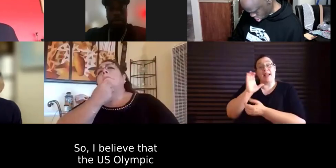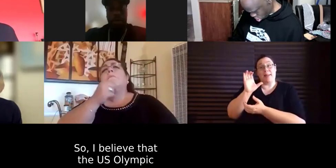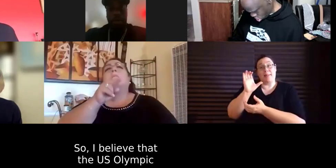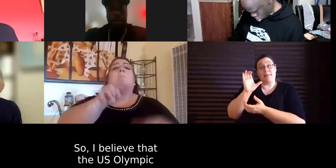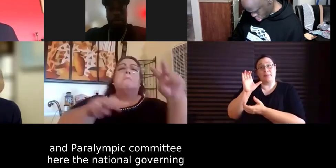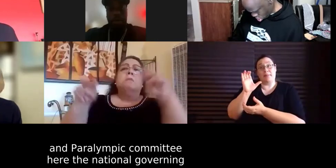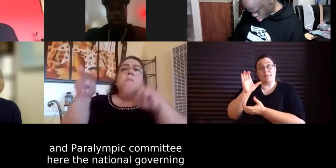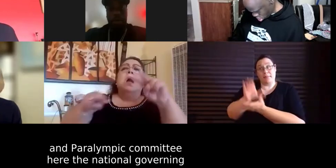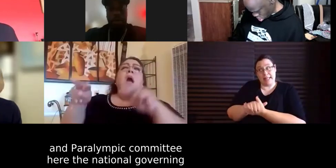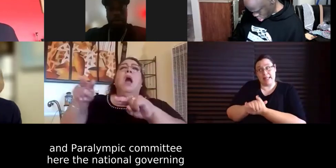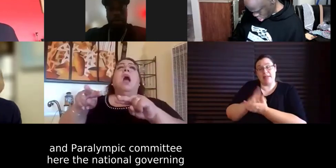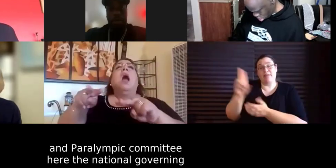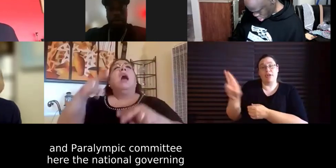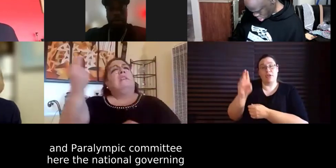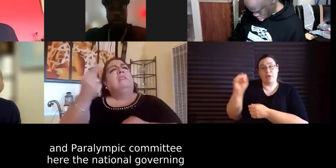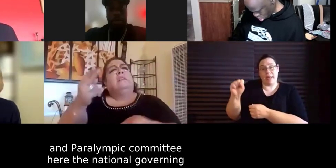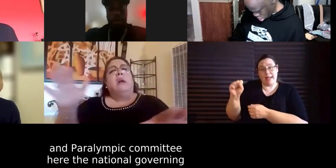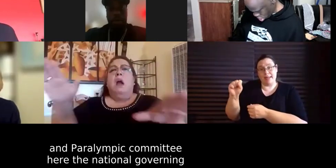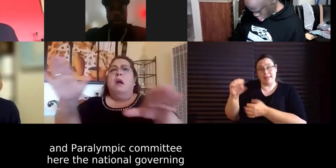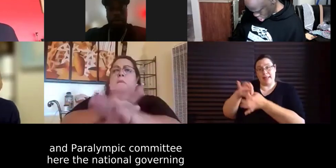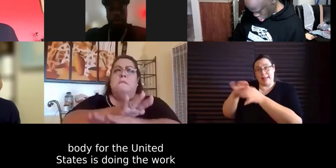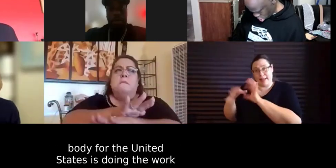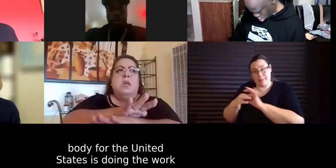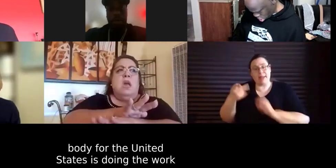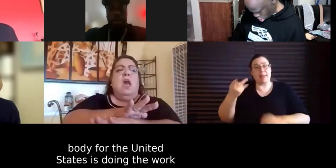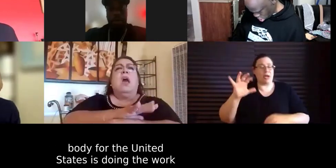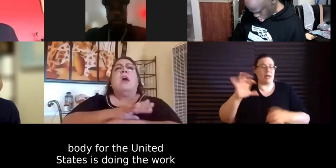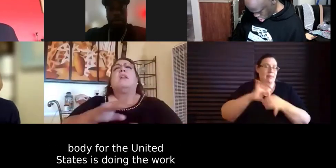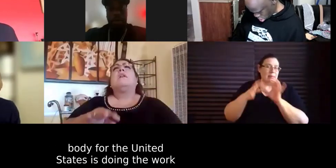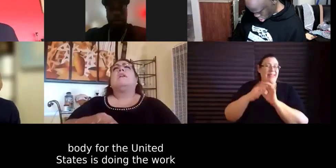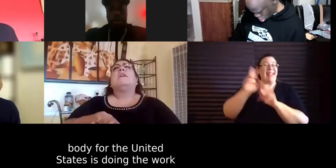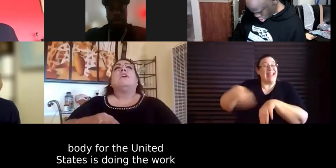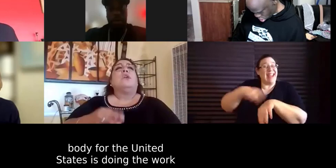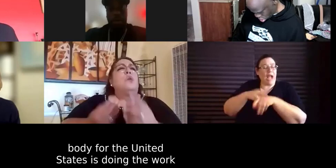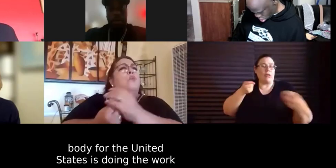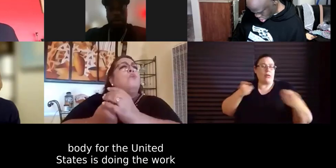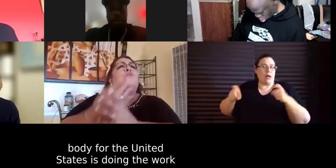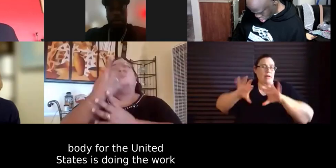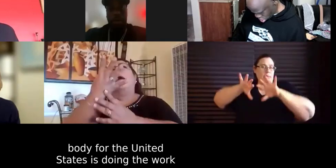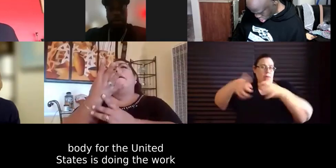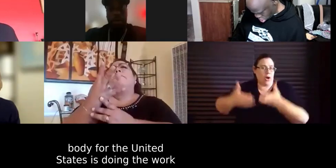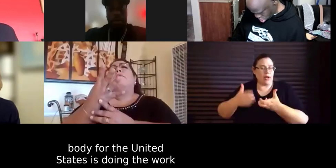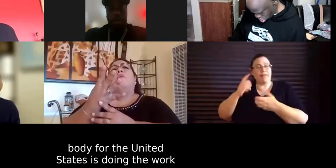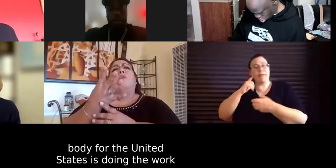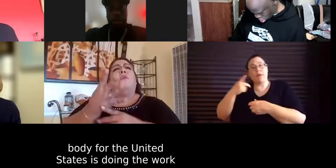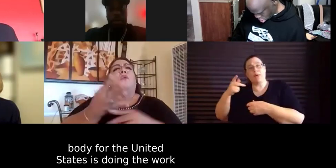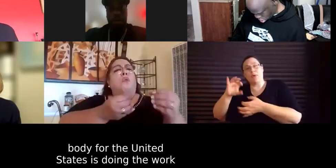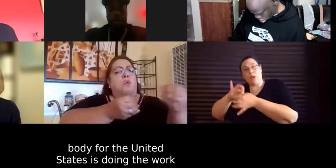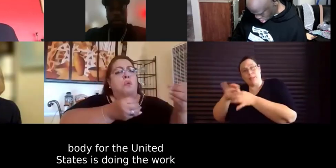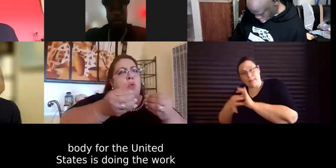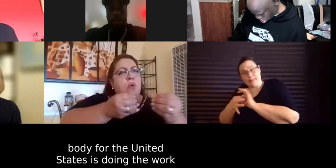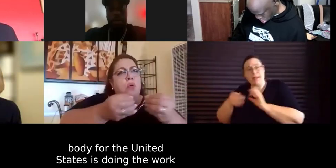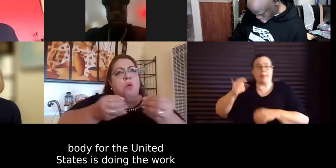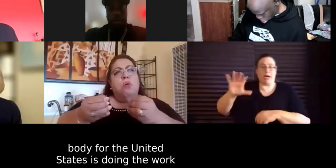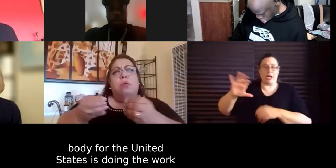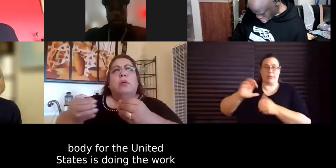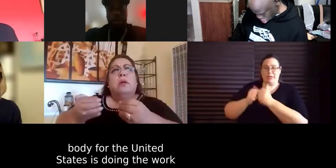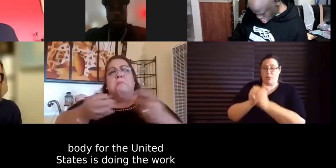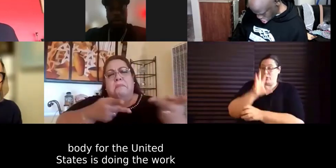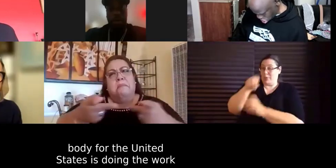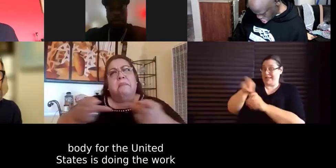u.s olympic and paralympic committee here the national governing body for olympic and paralympic sport for the united states is